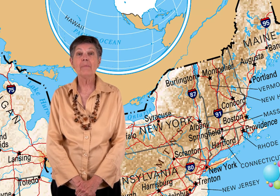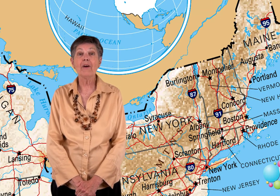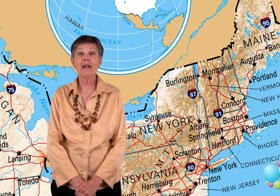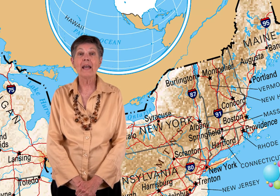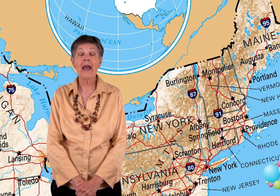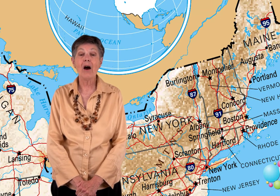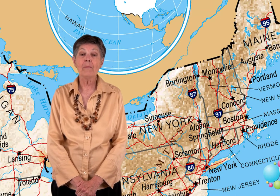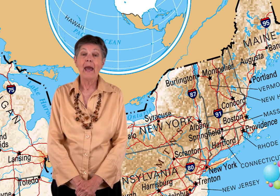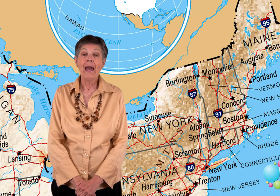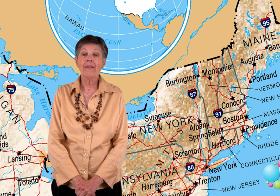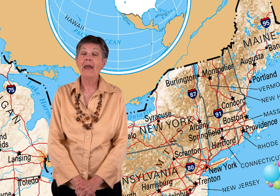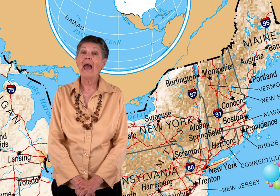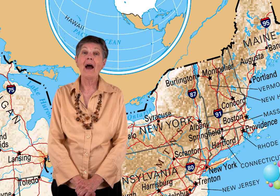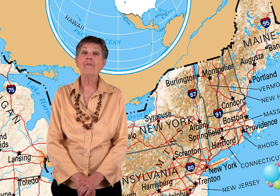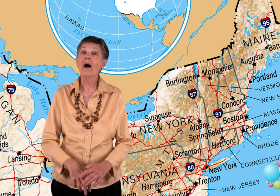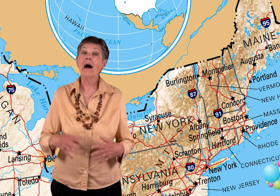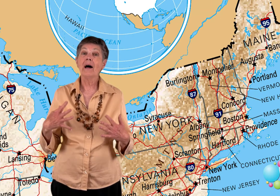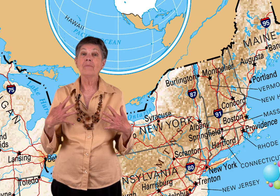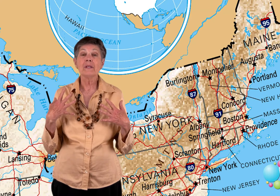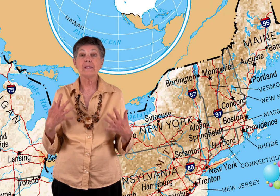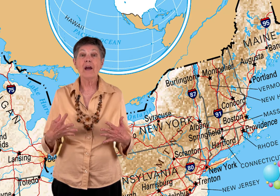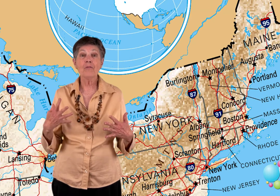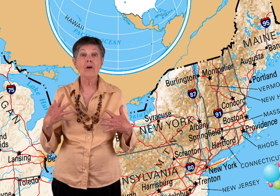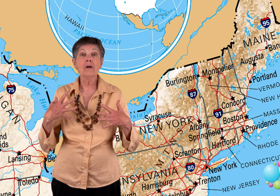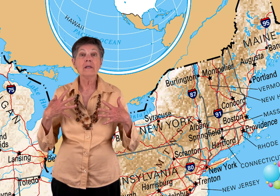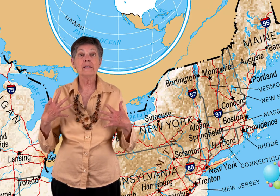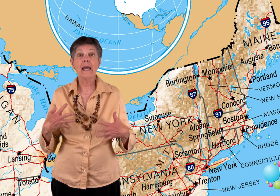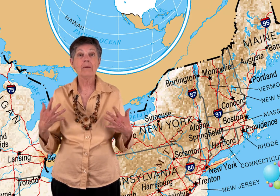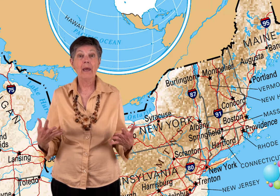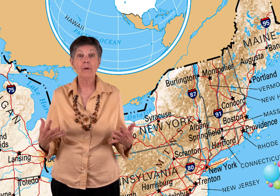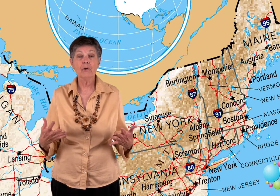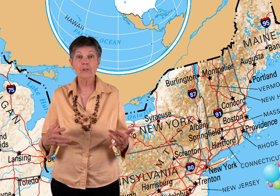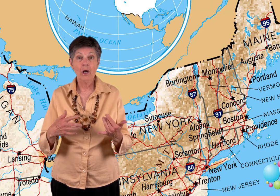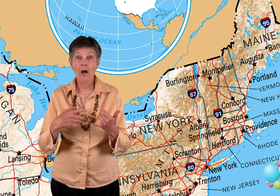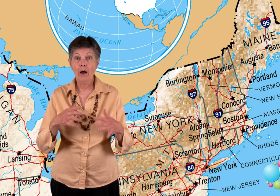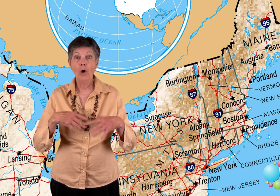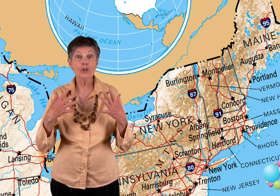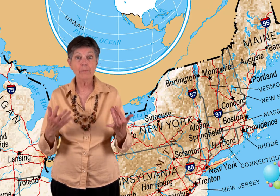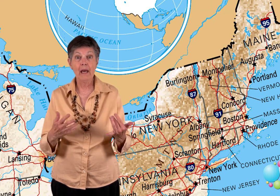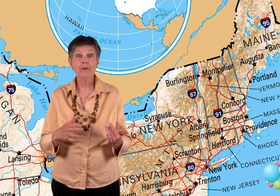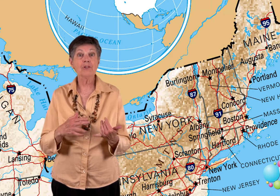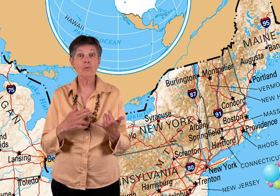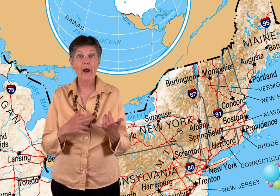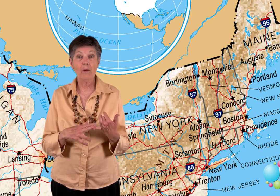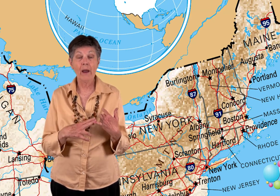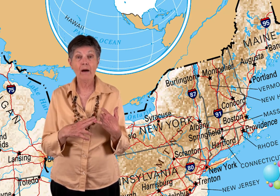American Elm, and they have several state mammals, the ocean mammal is the right whale,